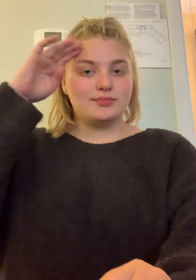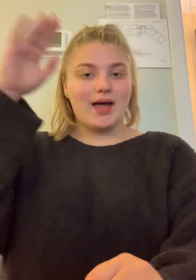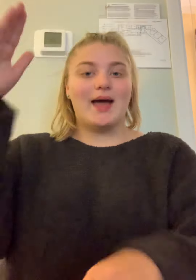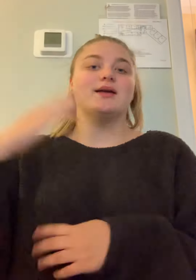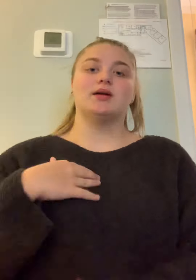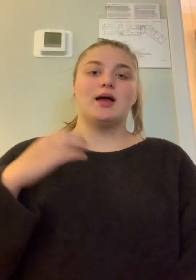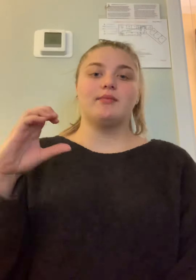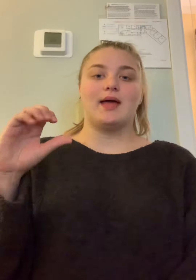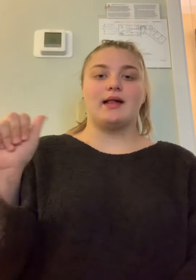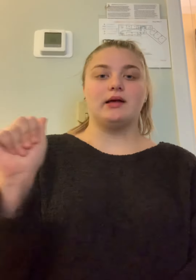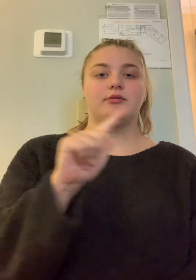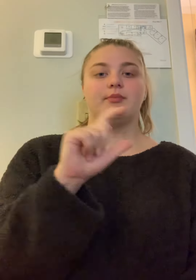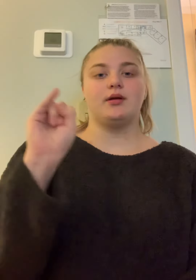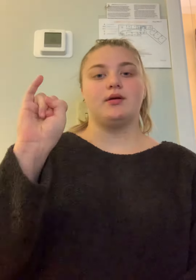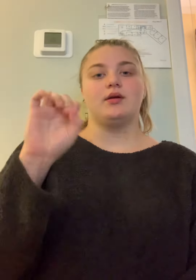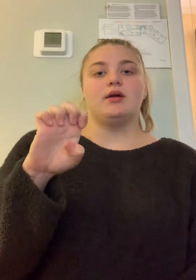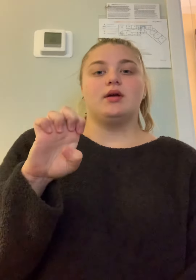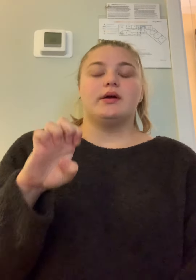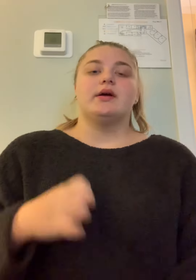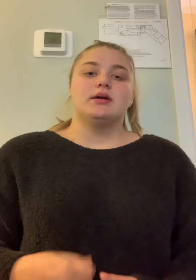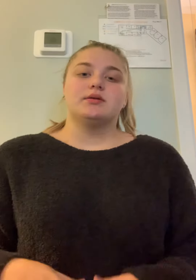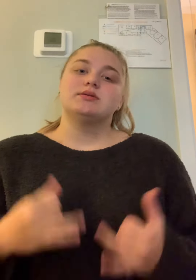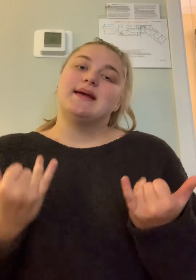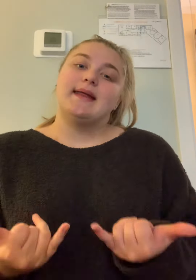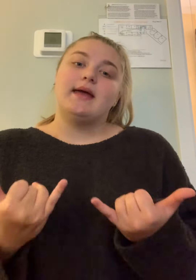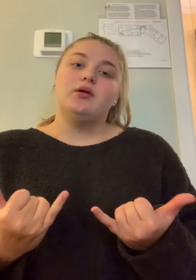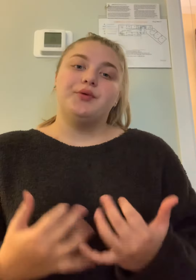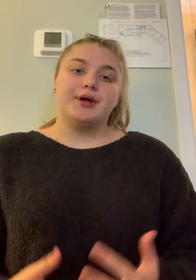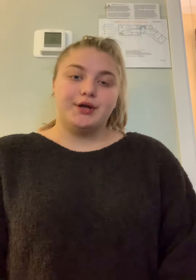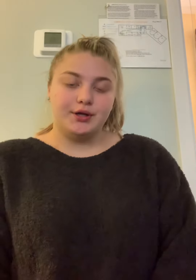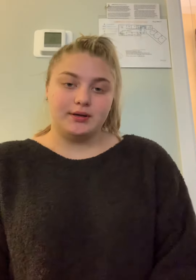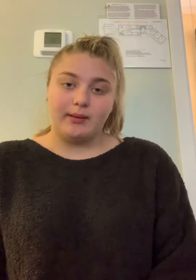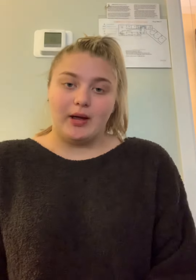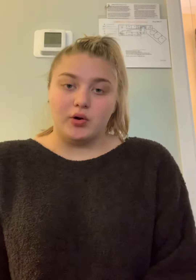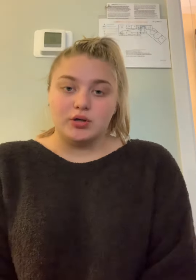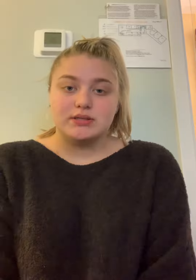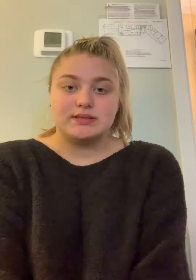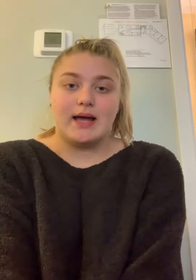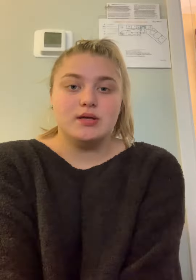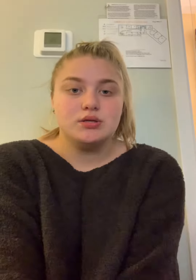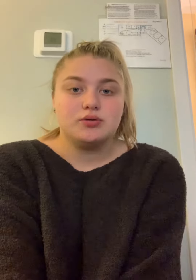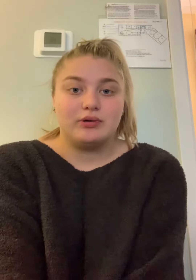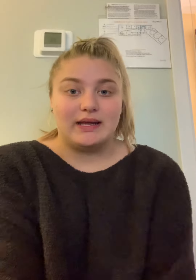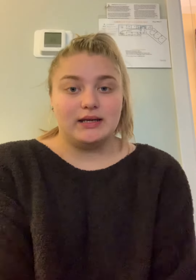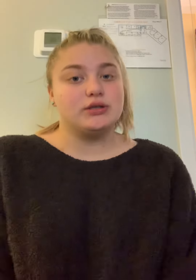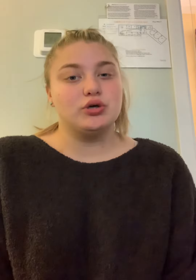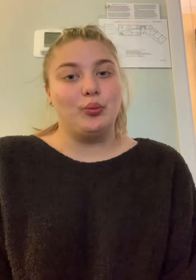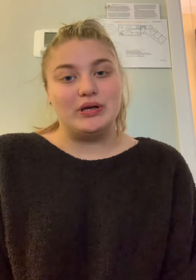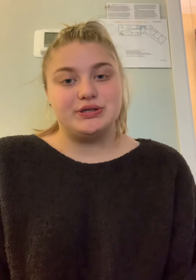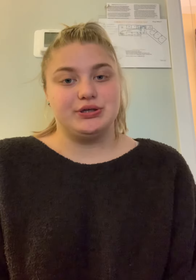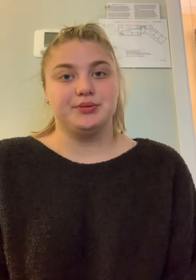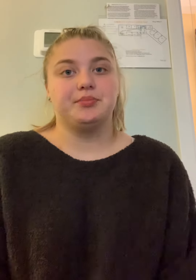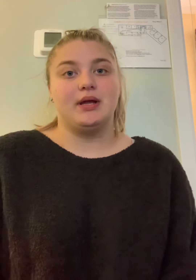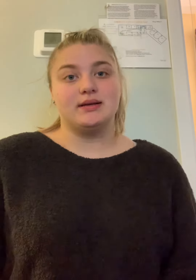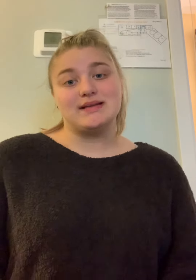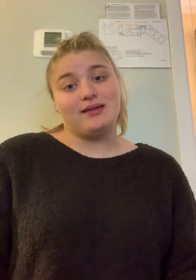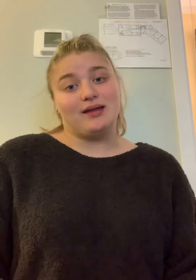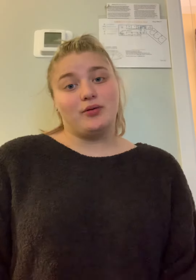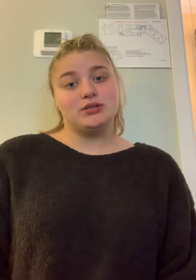Hi I'm Callie. Today we are going to learn about signs related to winter in sign language.